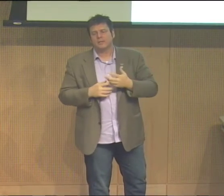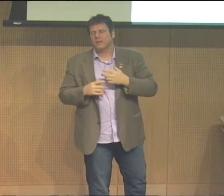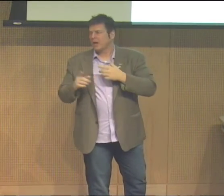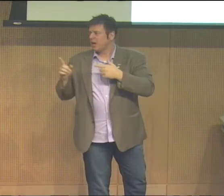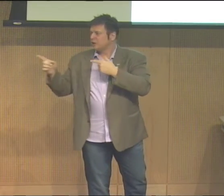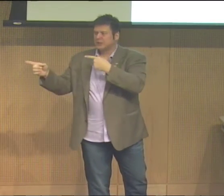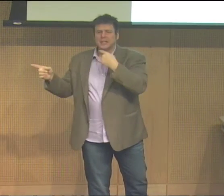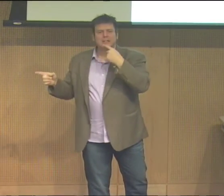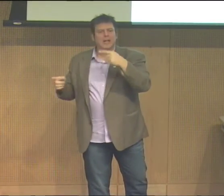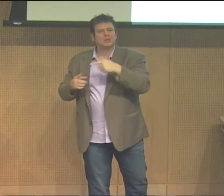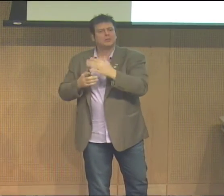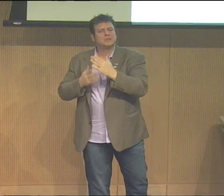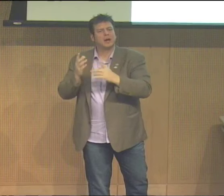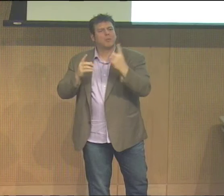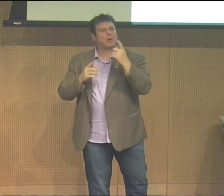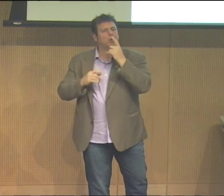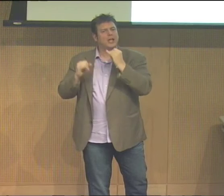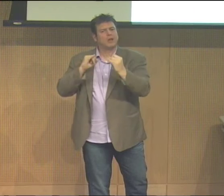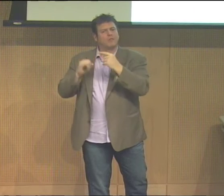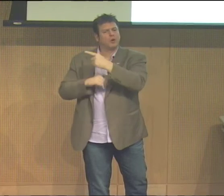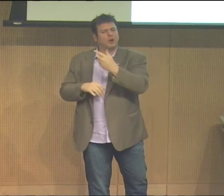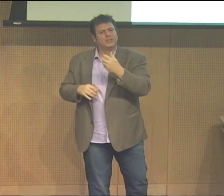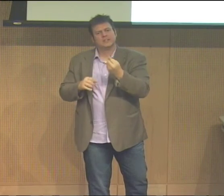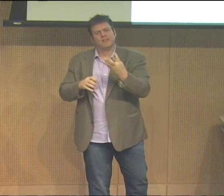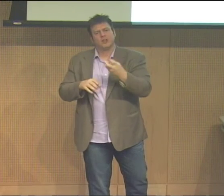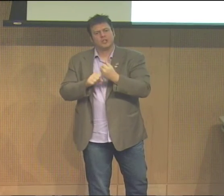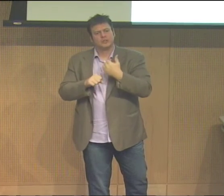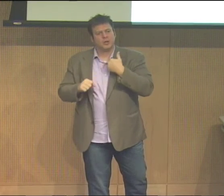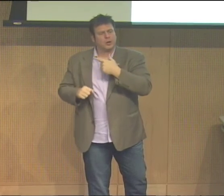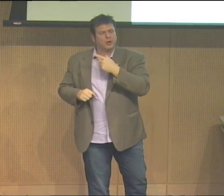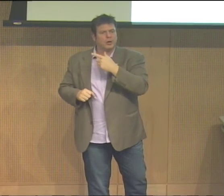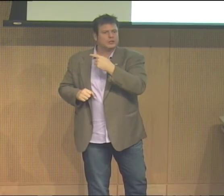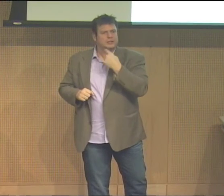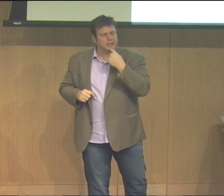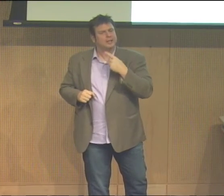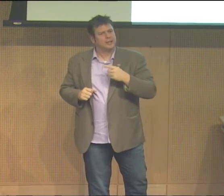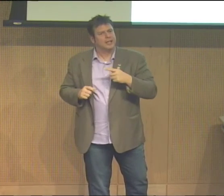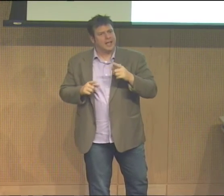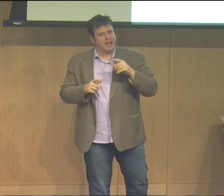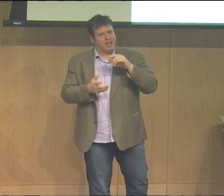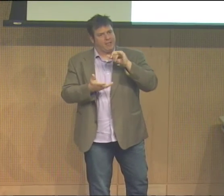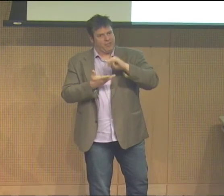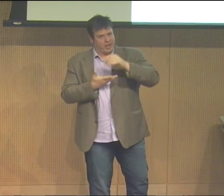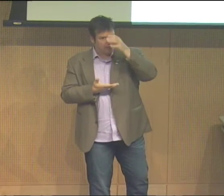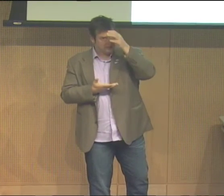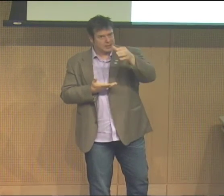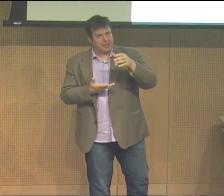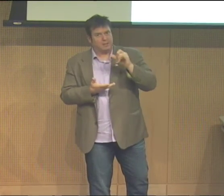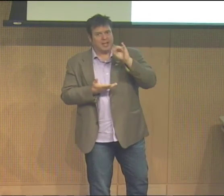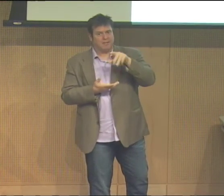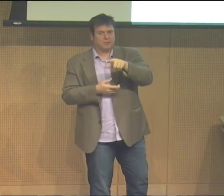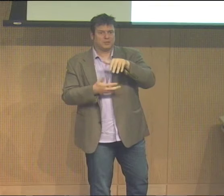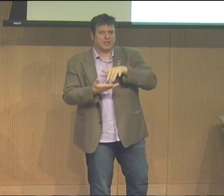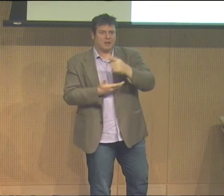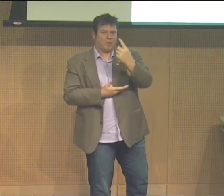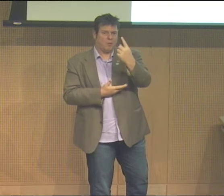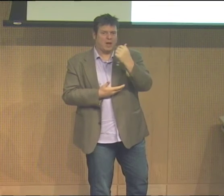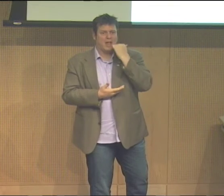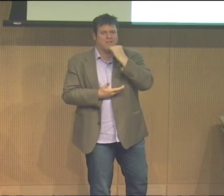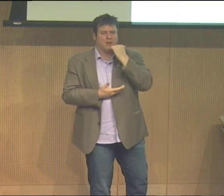all of it together creates the holistic idea of the deaf community when I interviewed Ann several years ago she said that the concept of this came